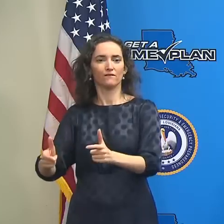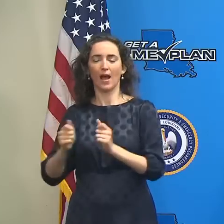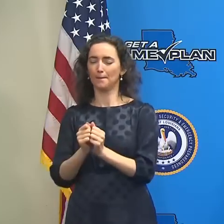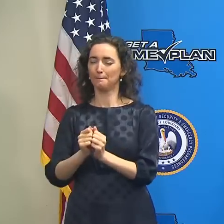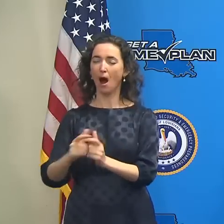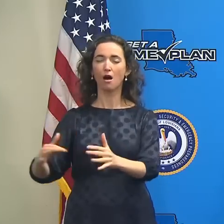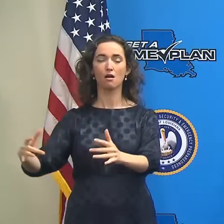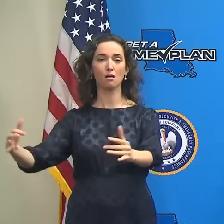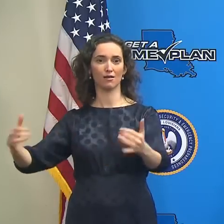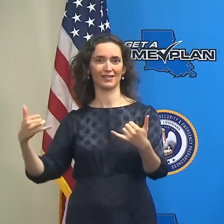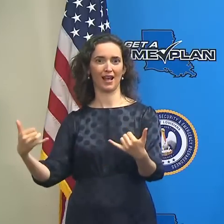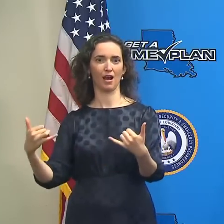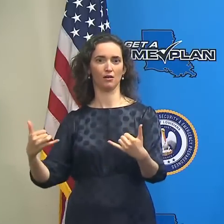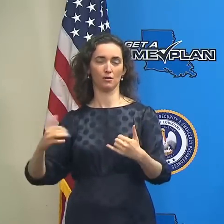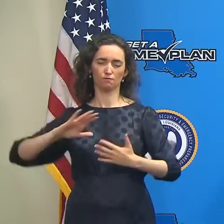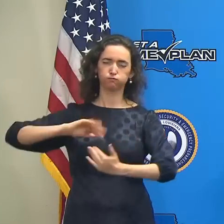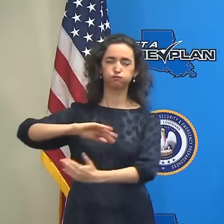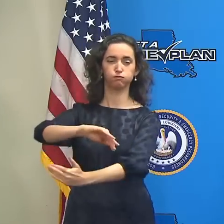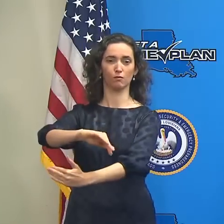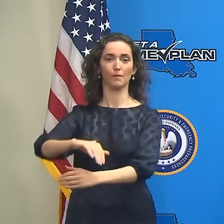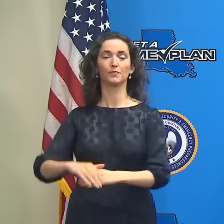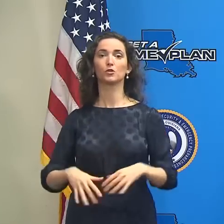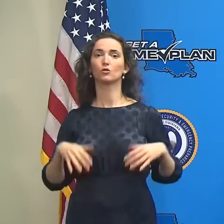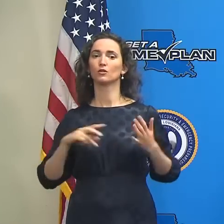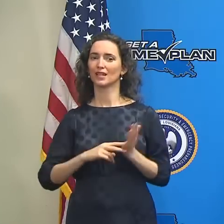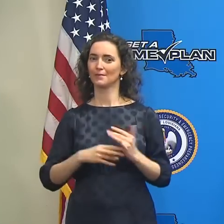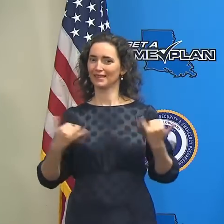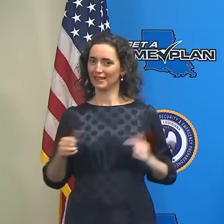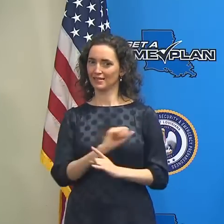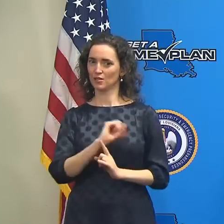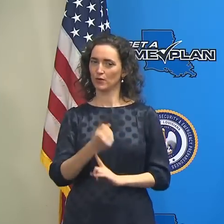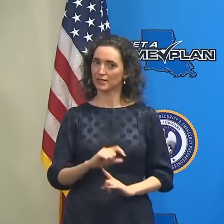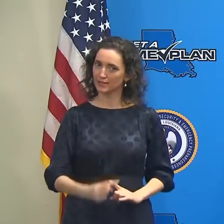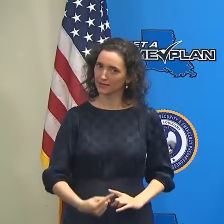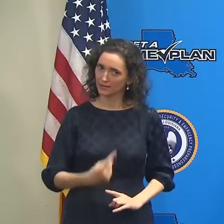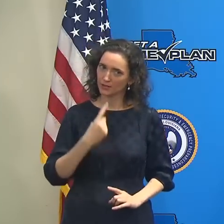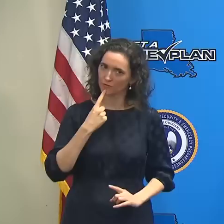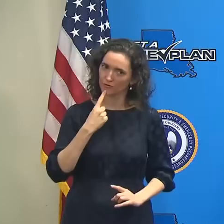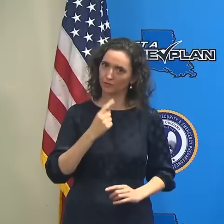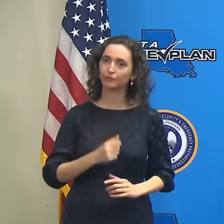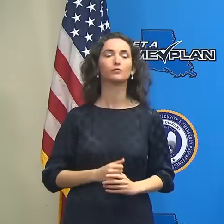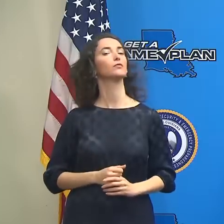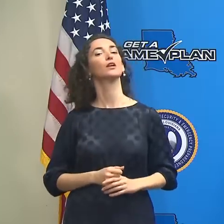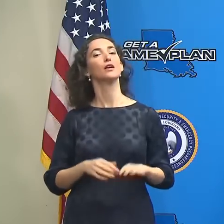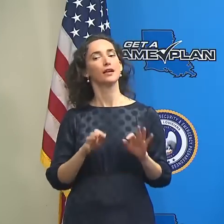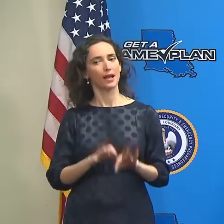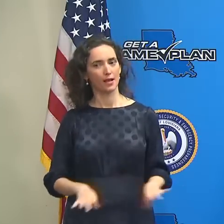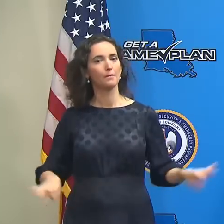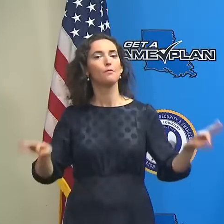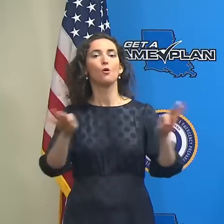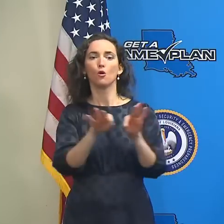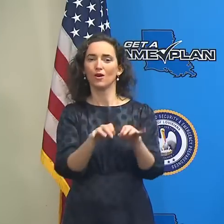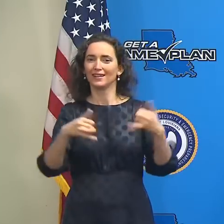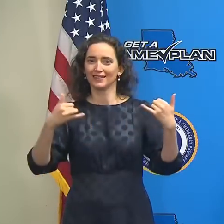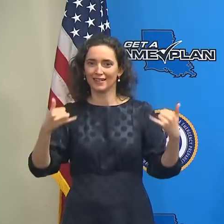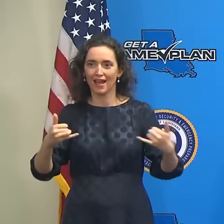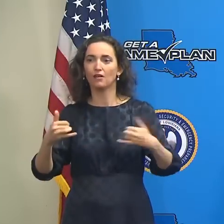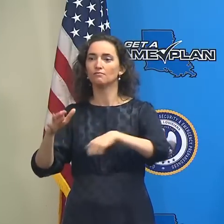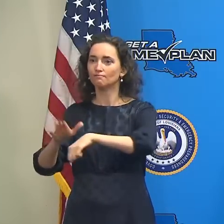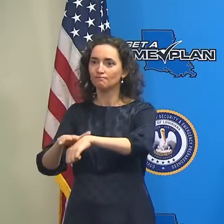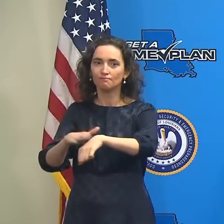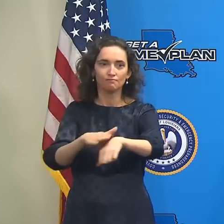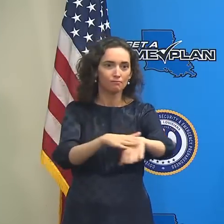expected. So we have a very serious situation on our hands, and it's important that everyone take advantage of all the